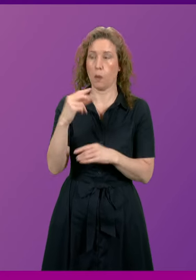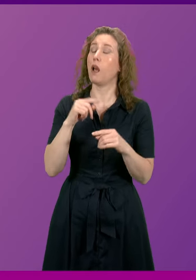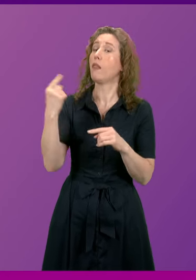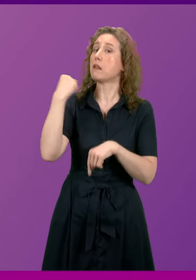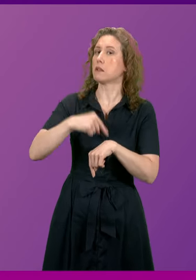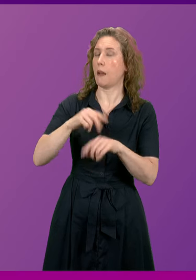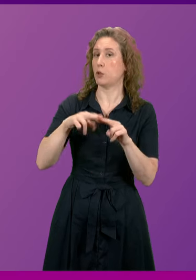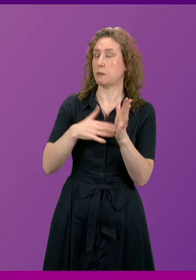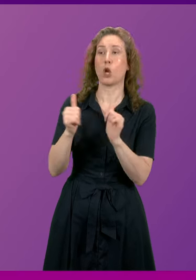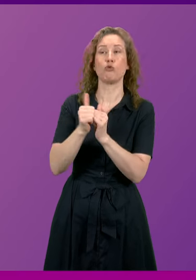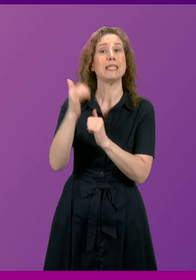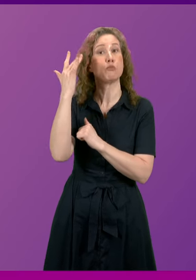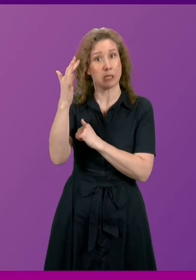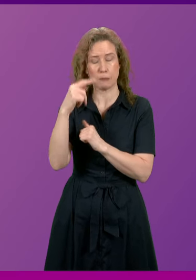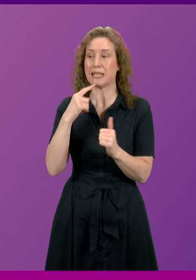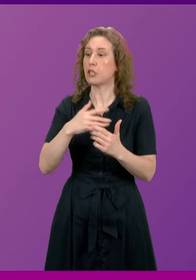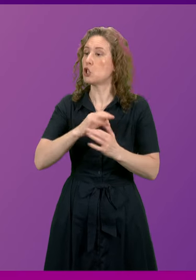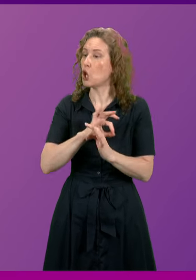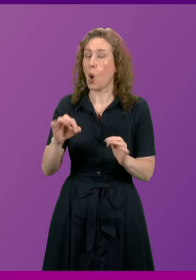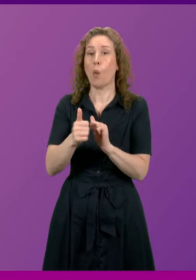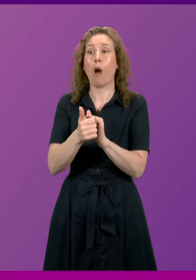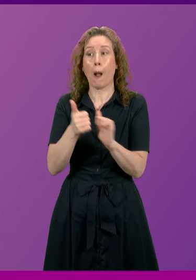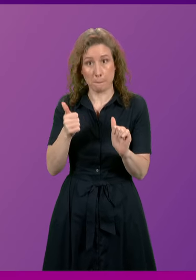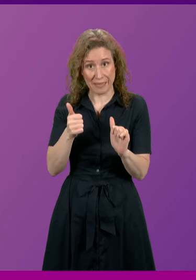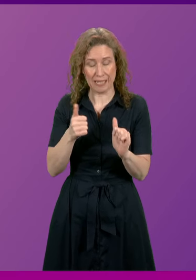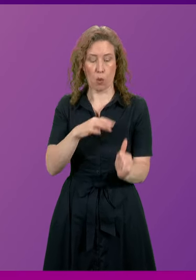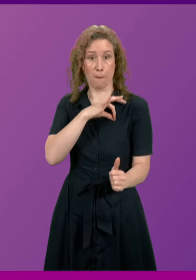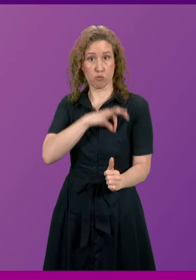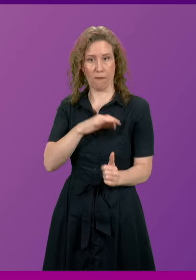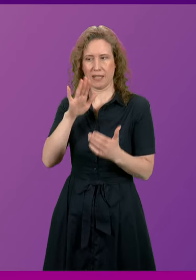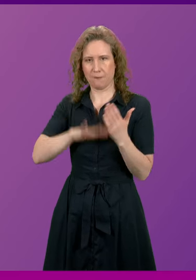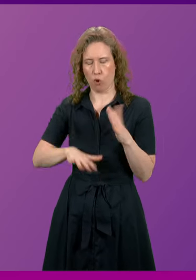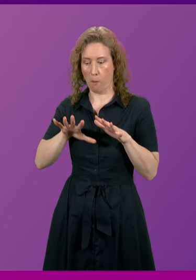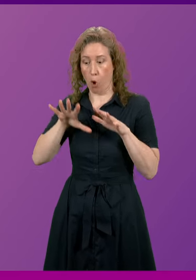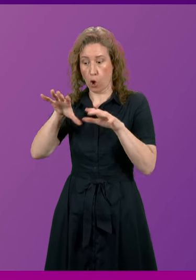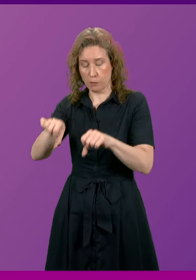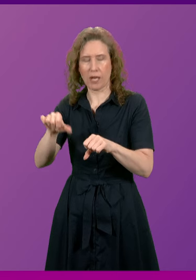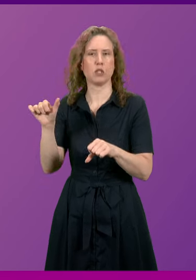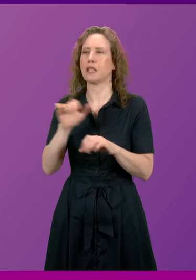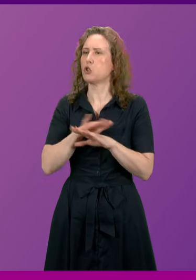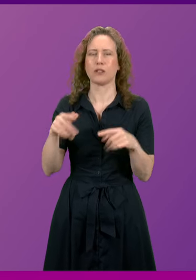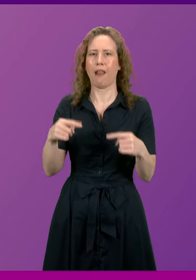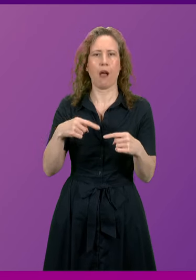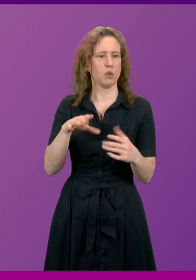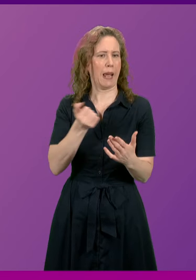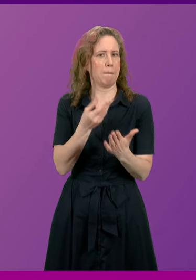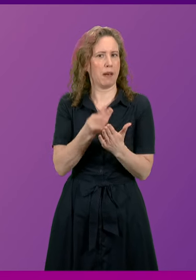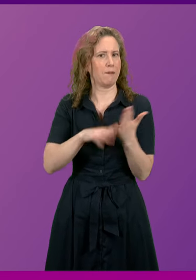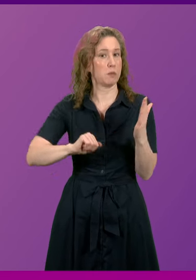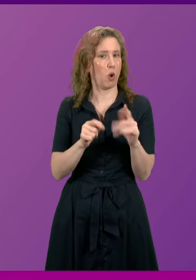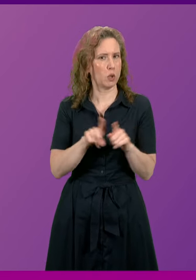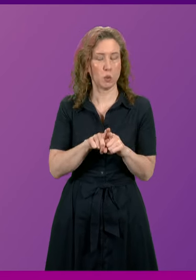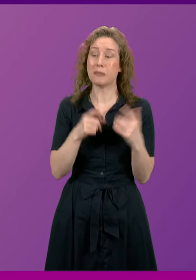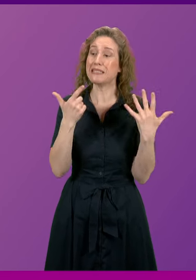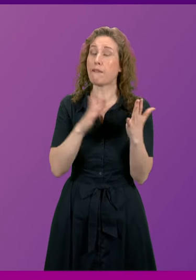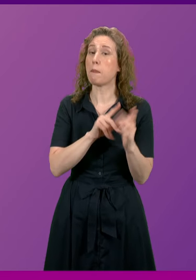principle saying that no company profiting from occupation should profit here in Scotland too. It's seven months